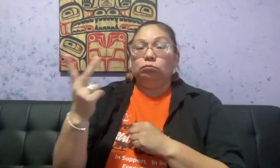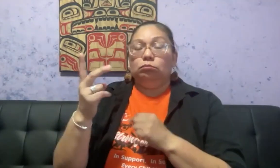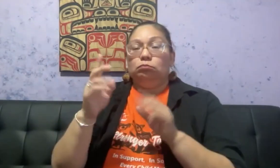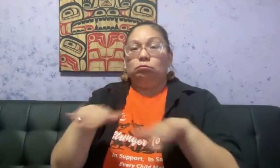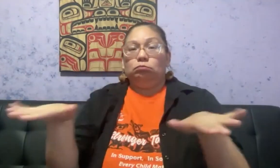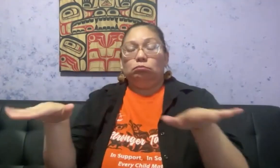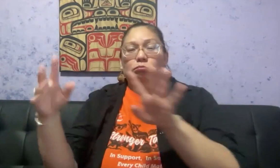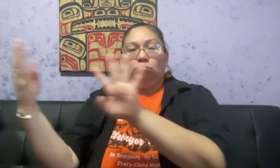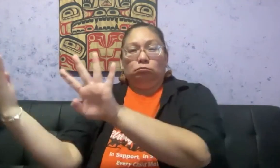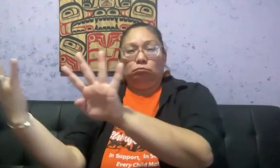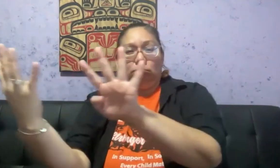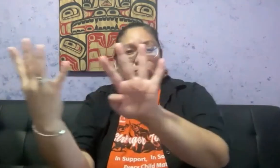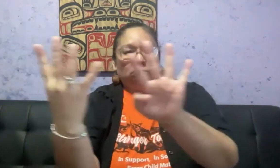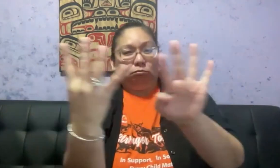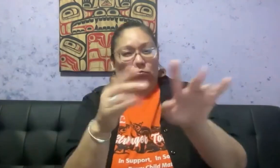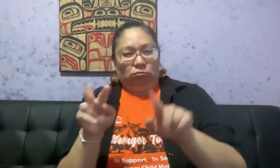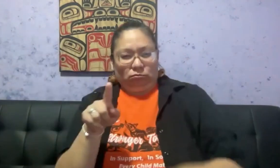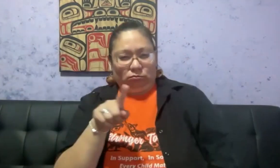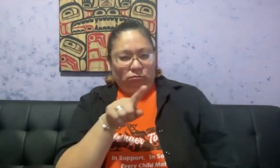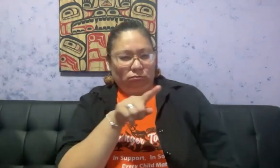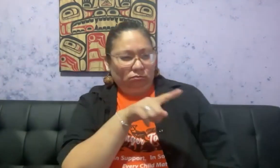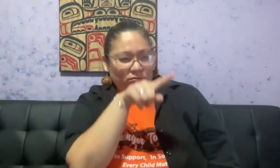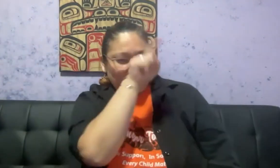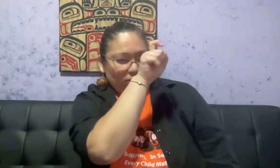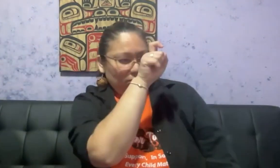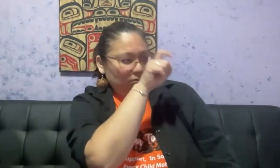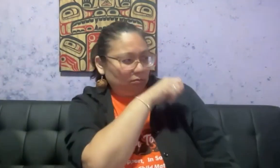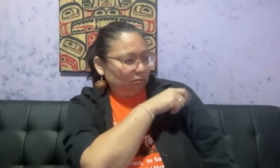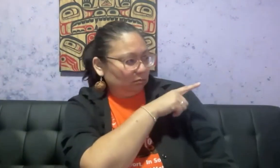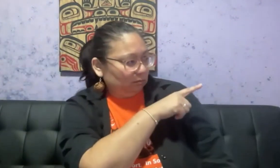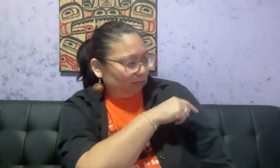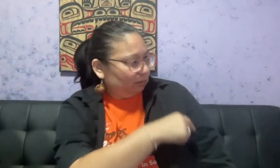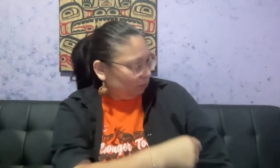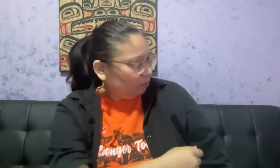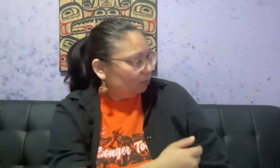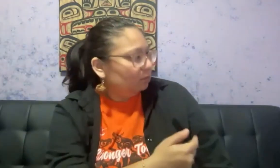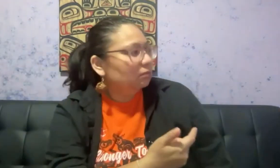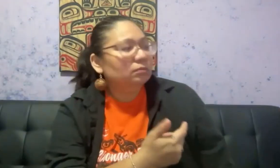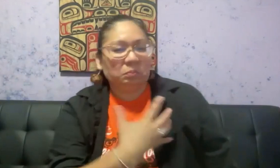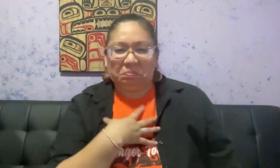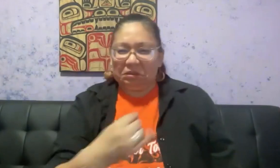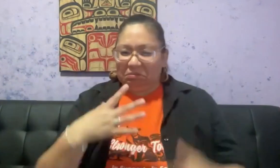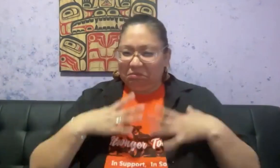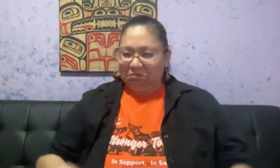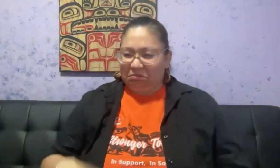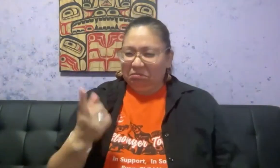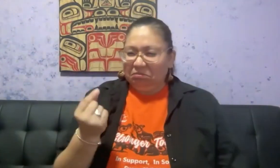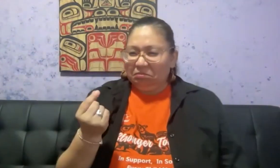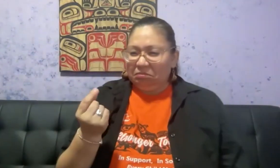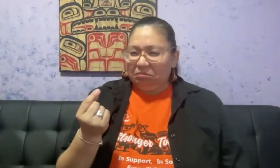on her first day, she noticed the other children all lined up in a row and wearing white. She thought